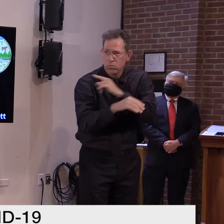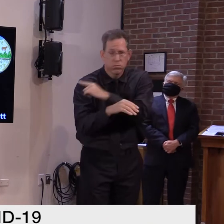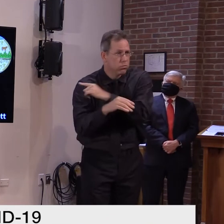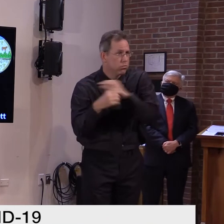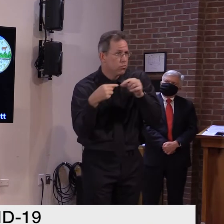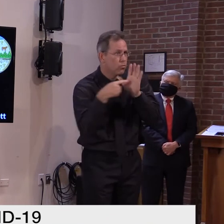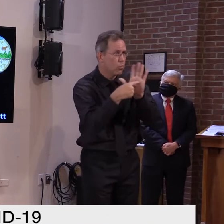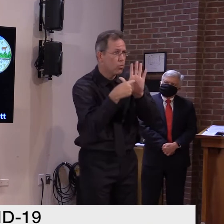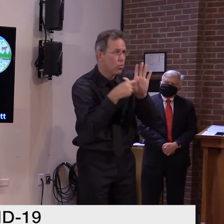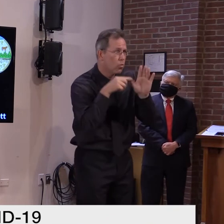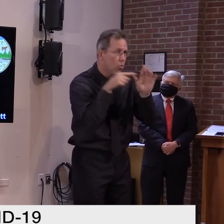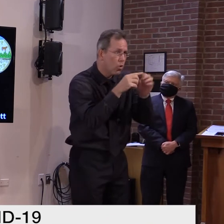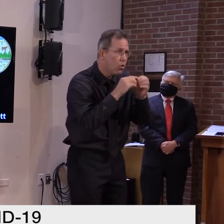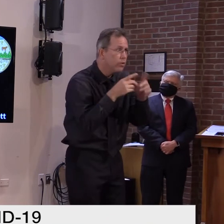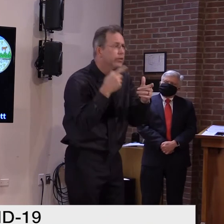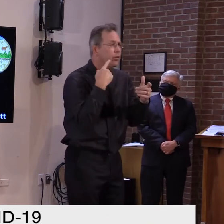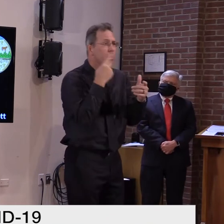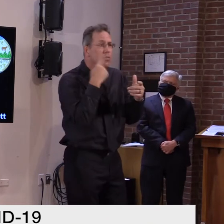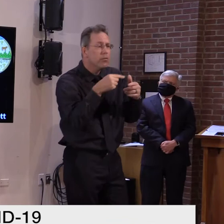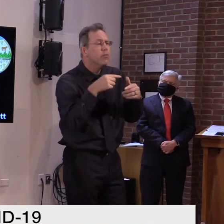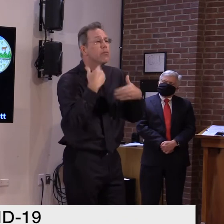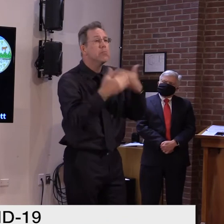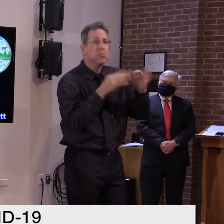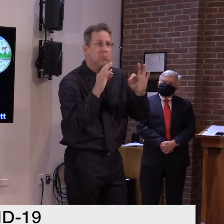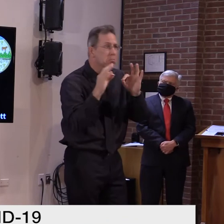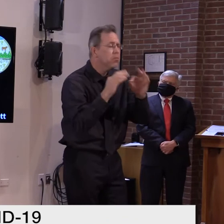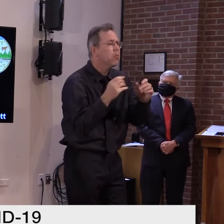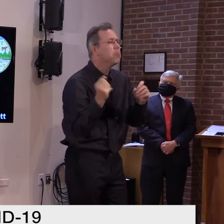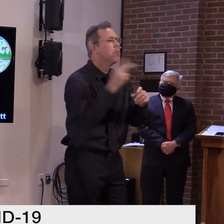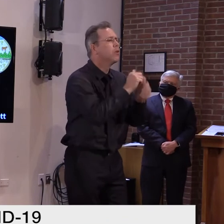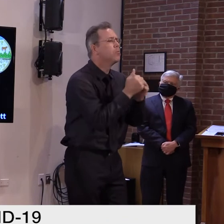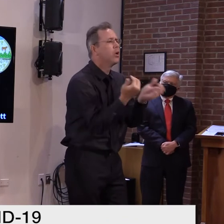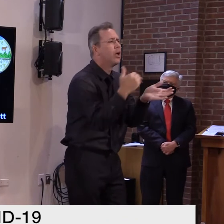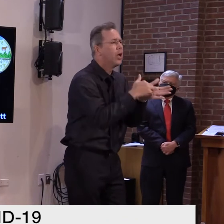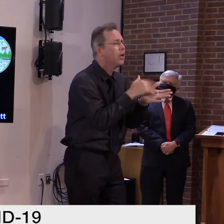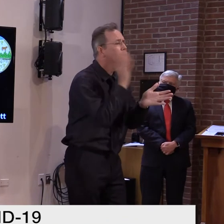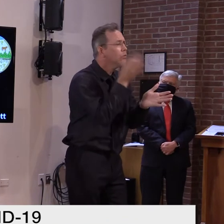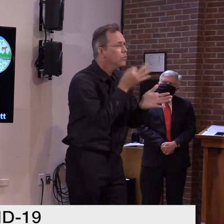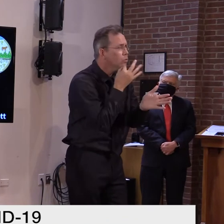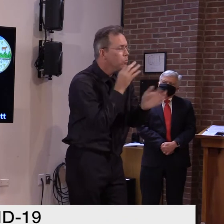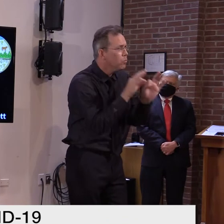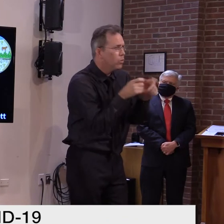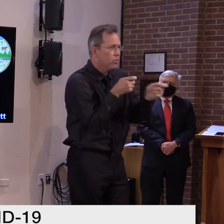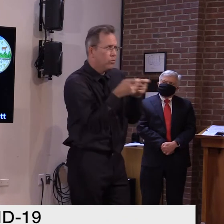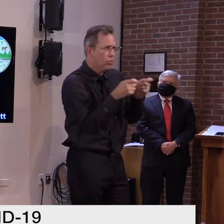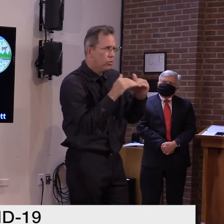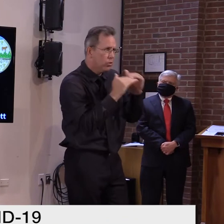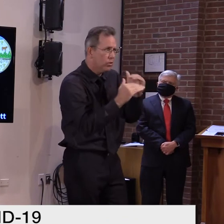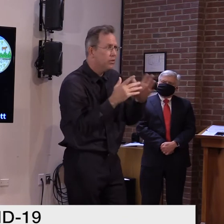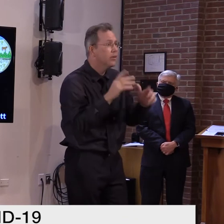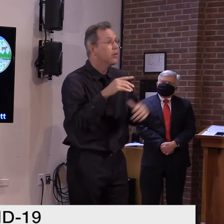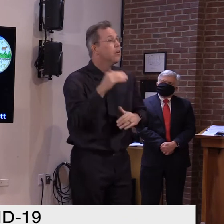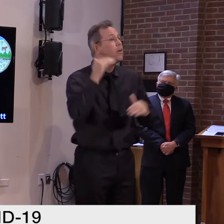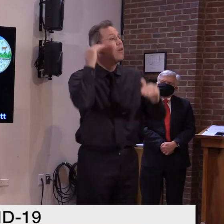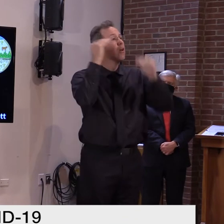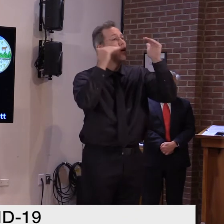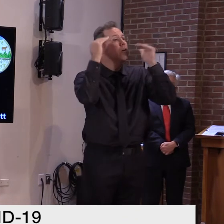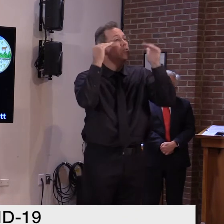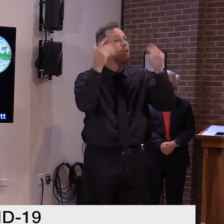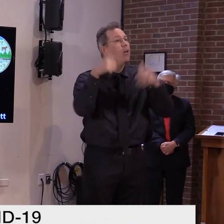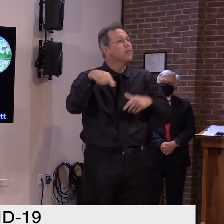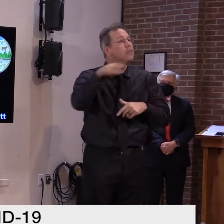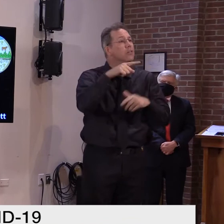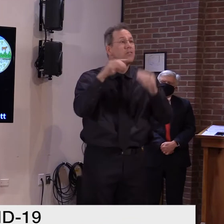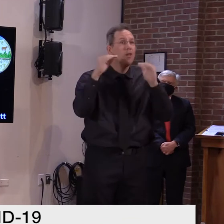things to reopen. And I hope these adults out there who haven't followed our guidance recognize